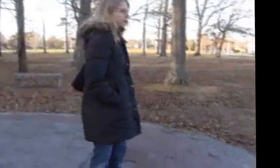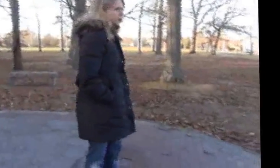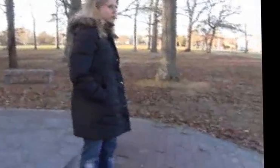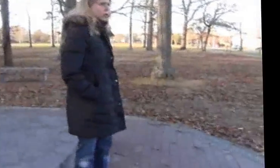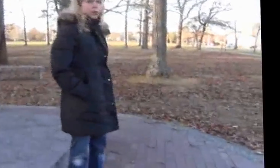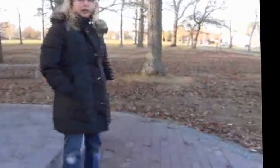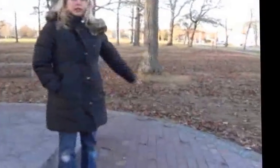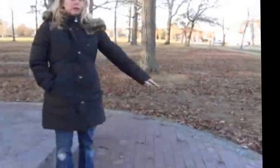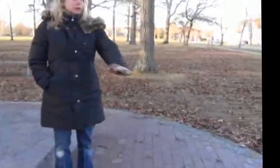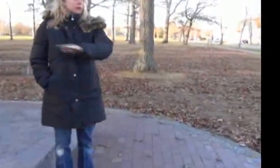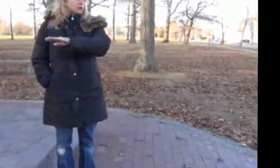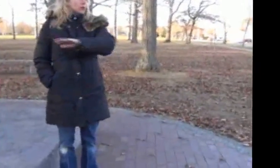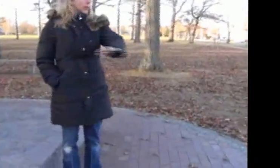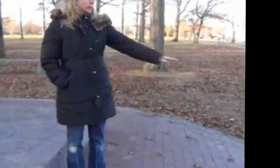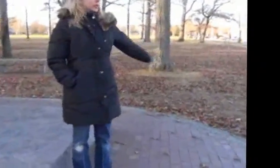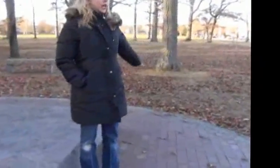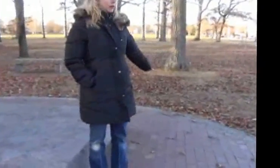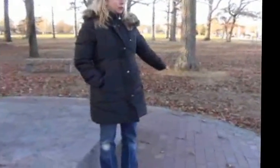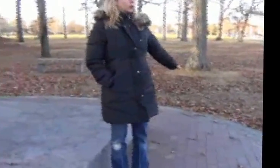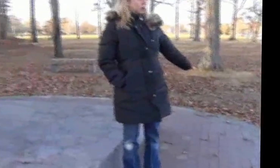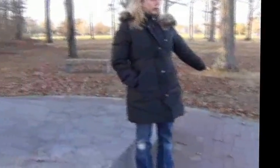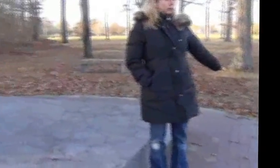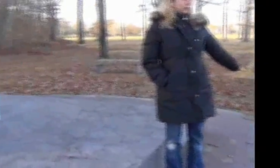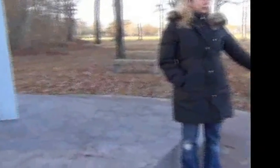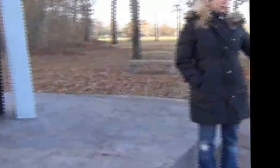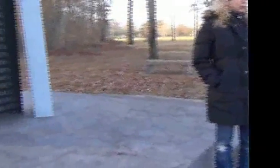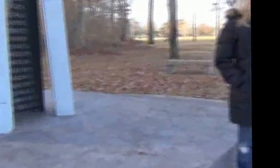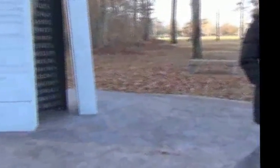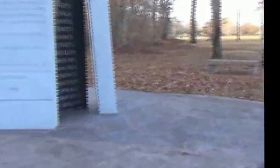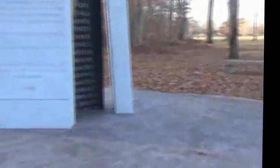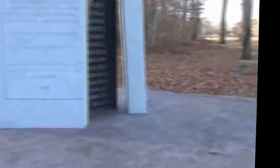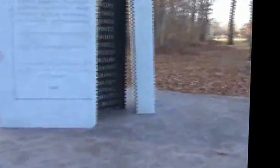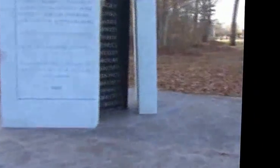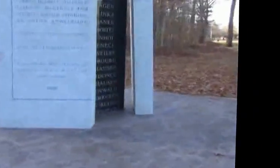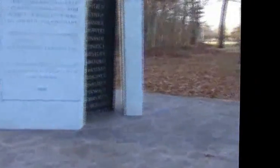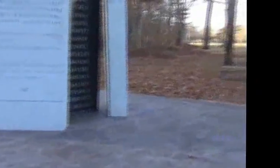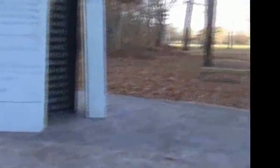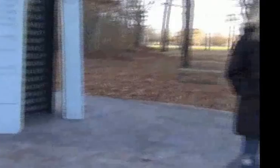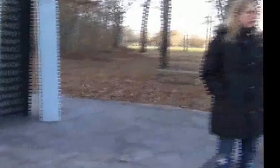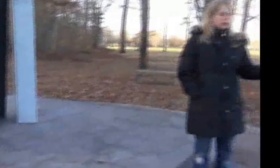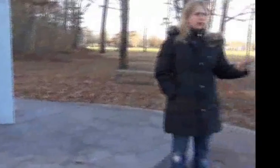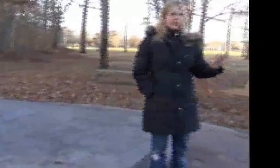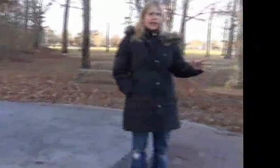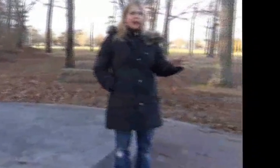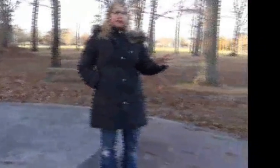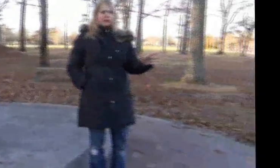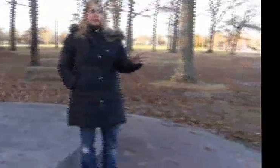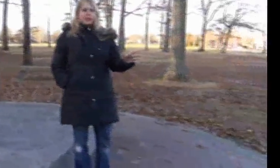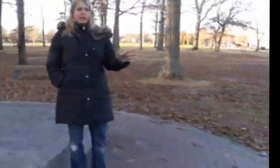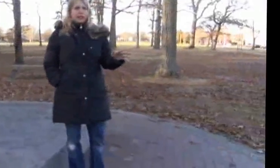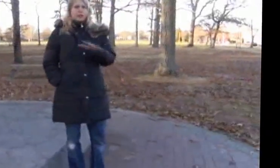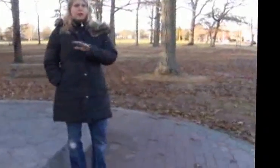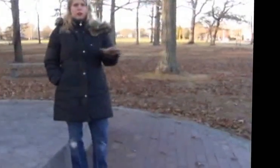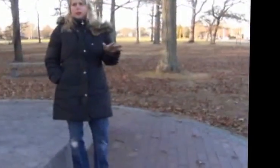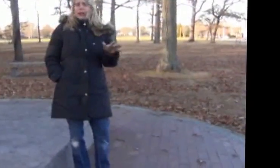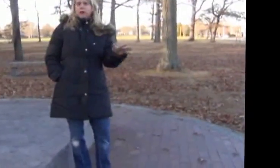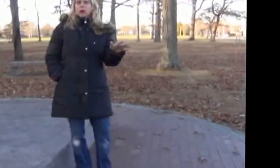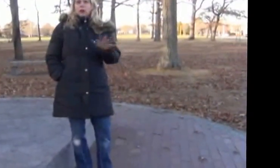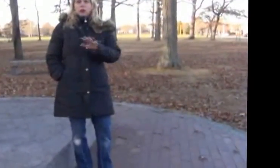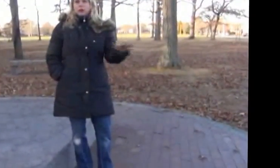Bedford donated his time to do all this. I mean, it's just incredible. So at the end, I've never ever heard